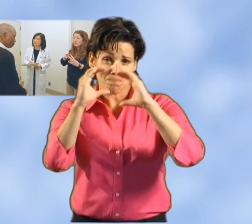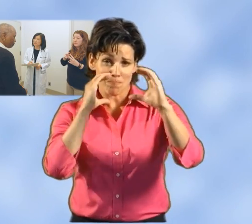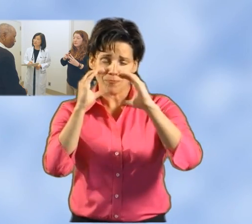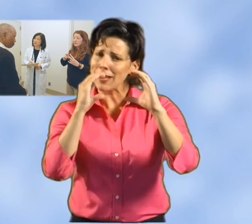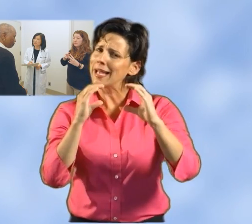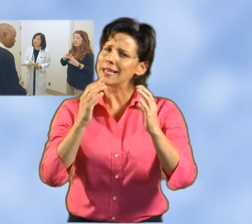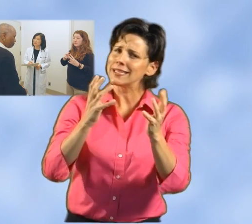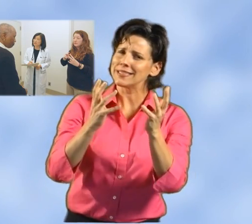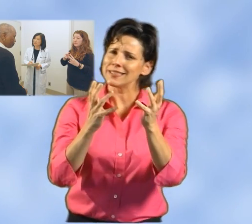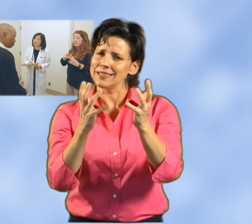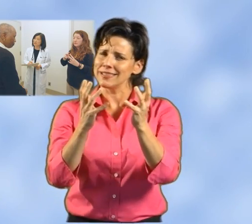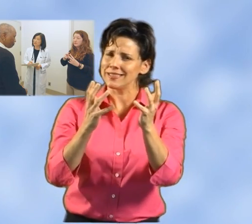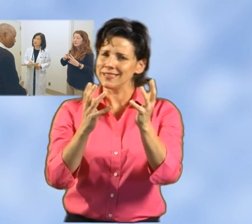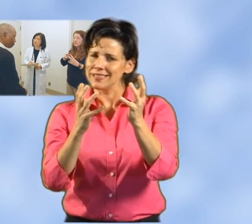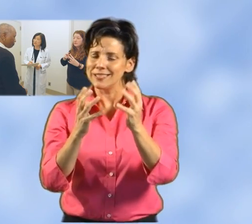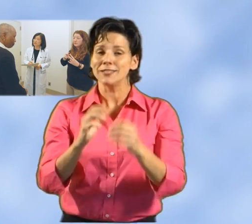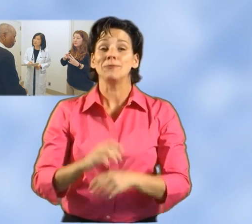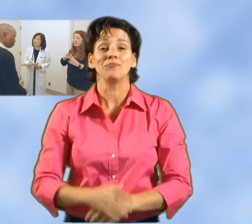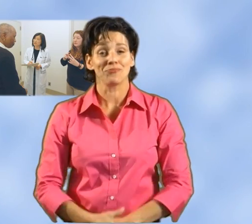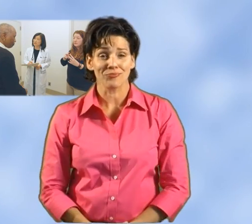It isn't always easy communicating with them.